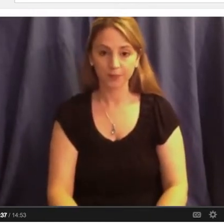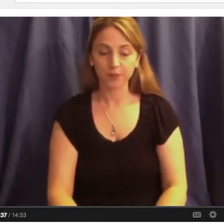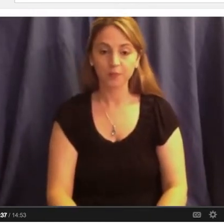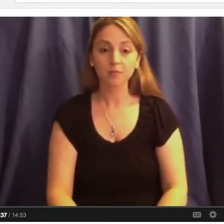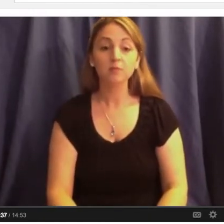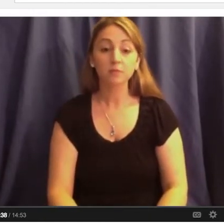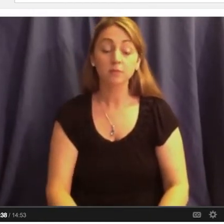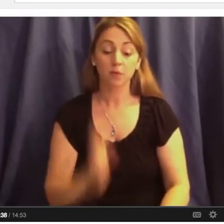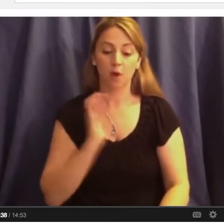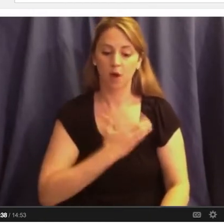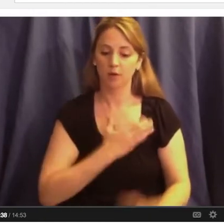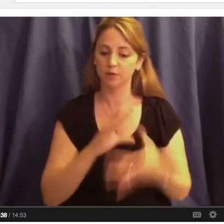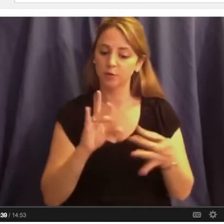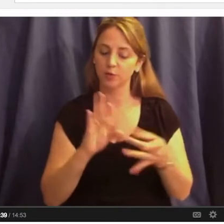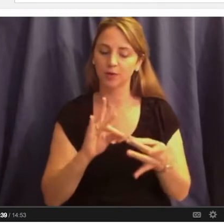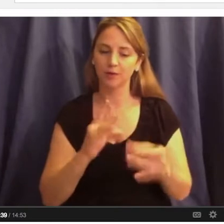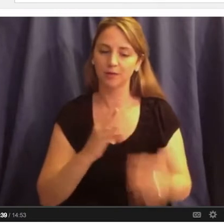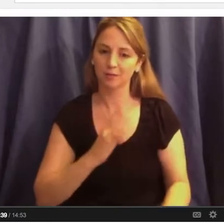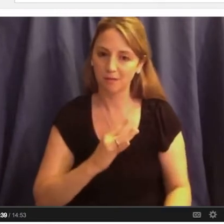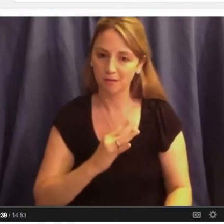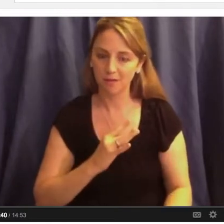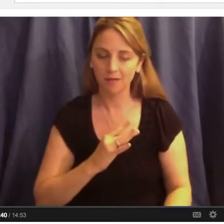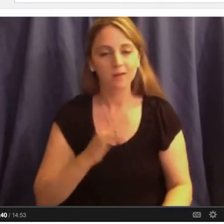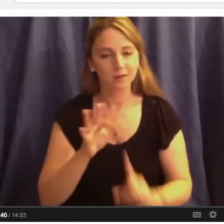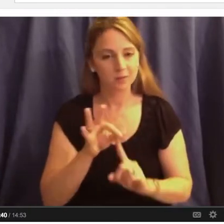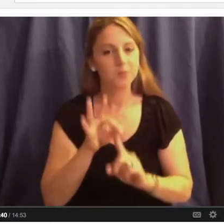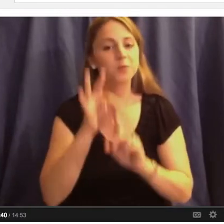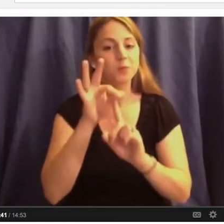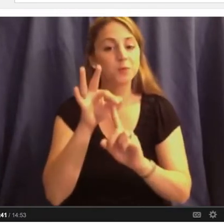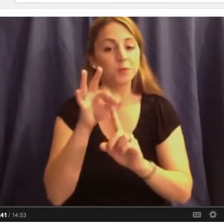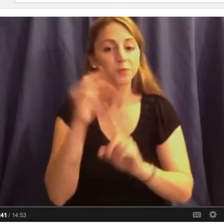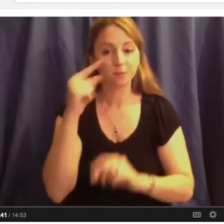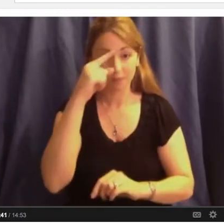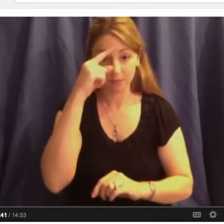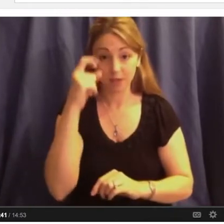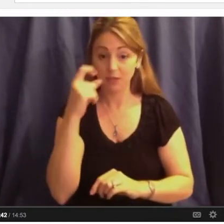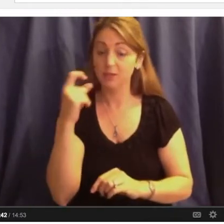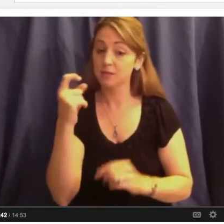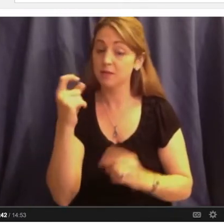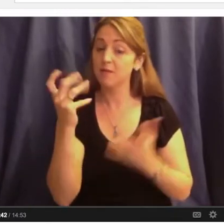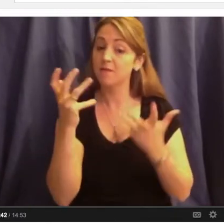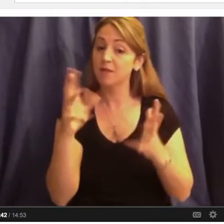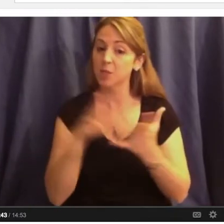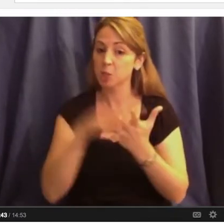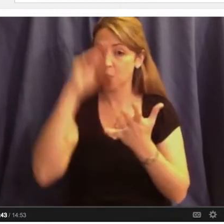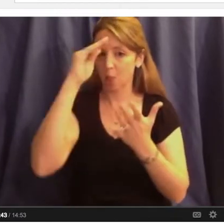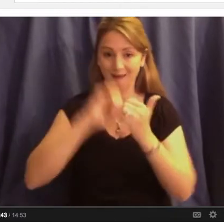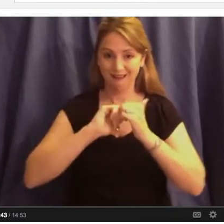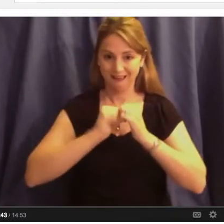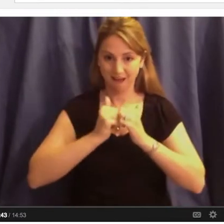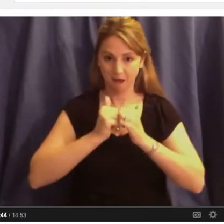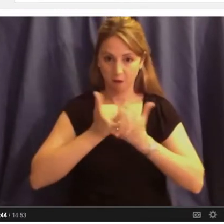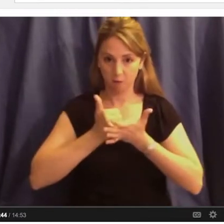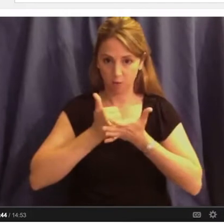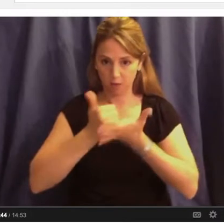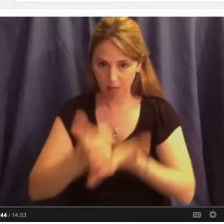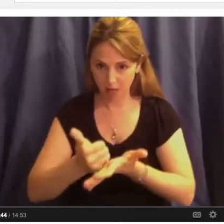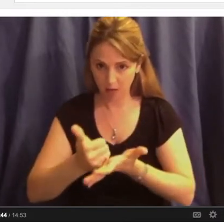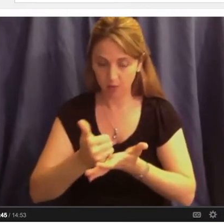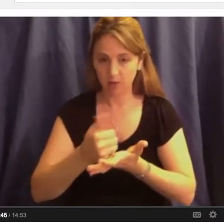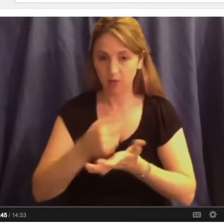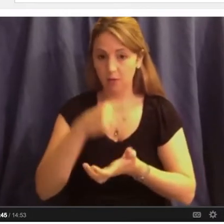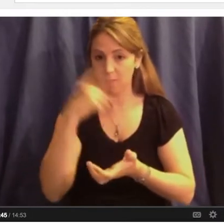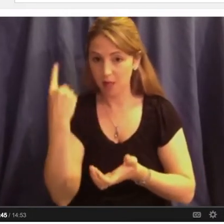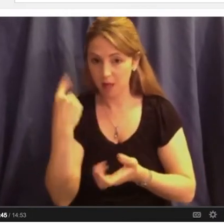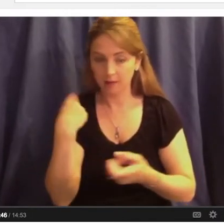And what makes the story especially unique is that we have learned how to help African American students, Latino students,